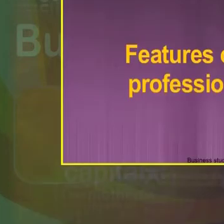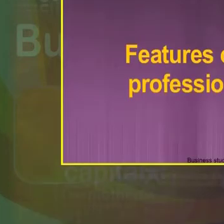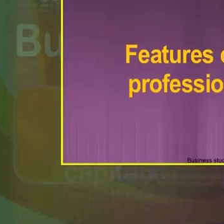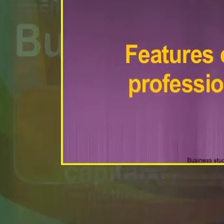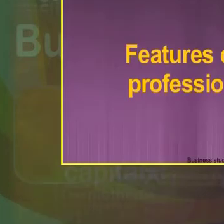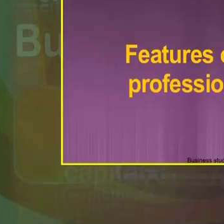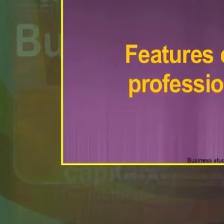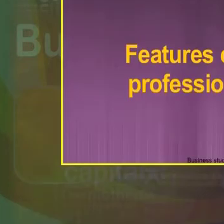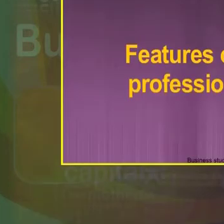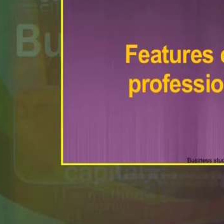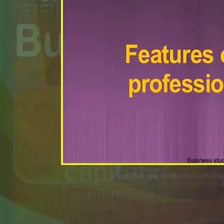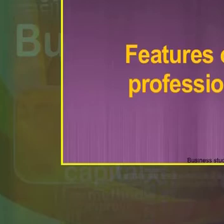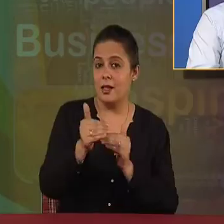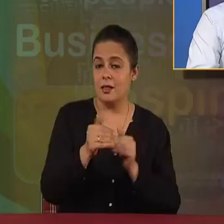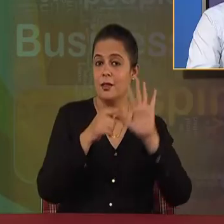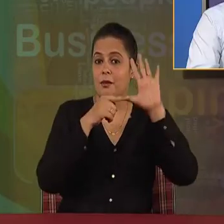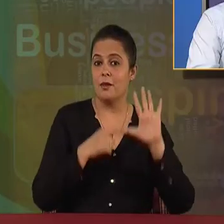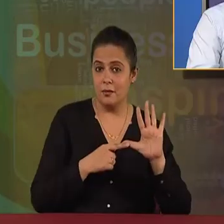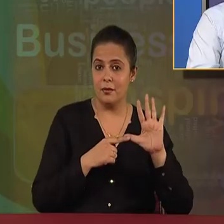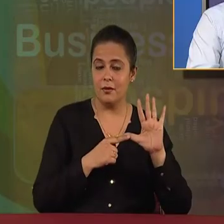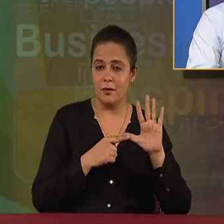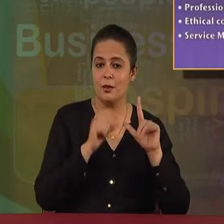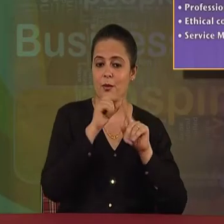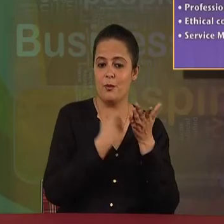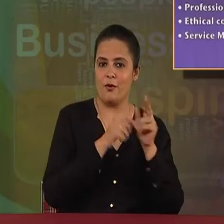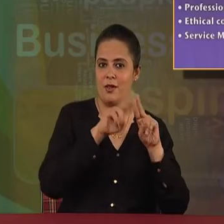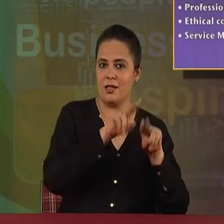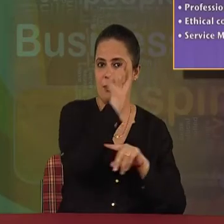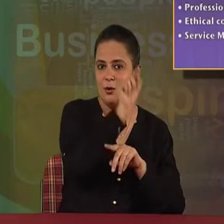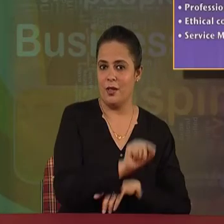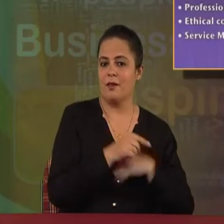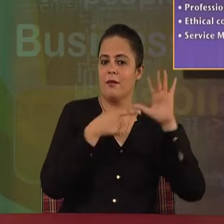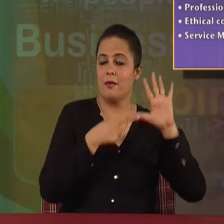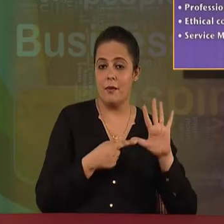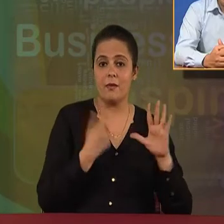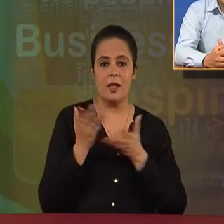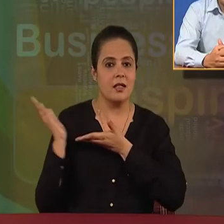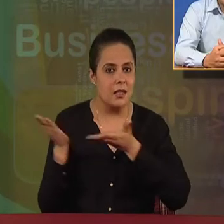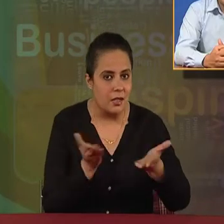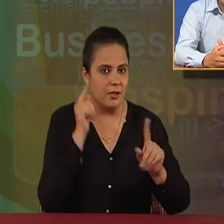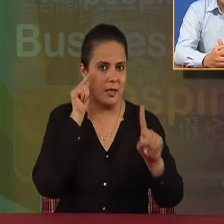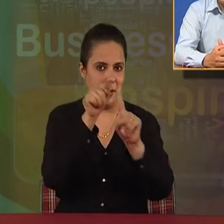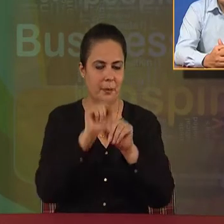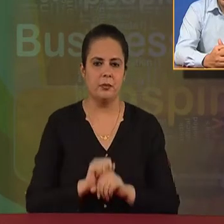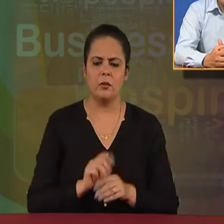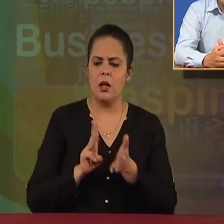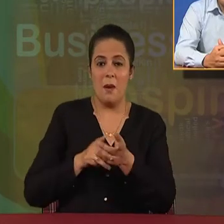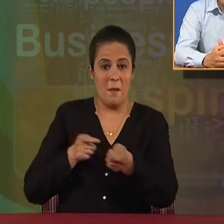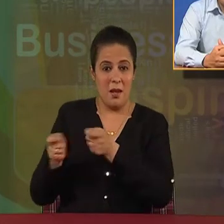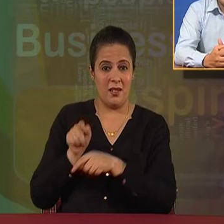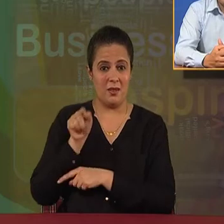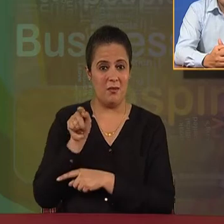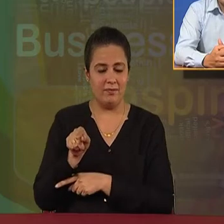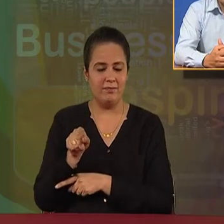Now, our next feature of profession is service motive. Management doesn't have